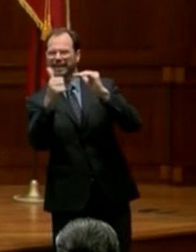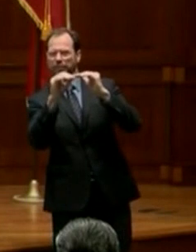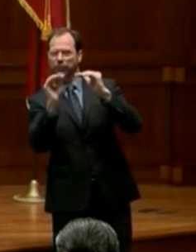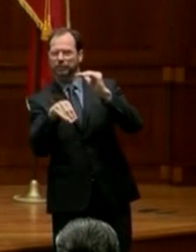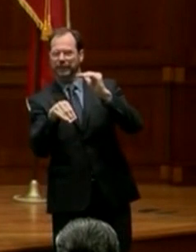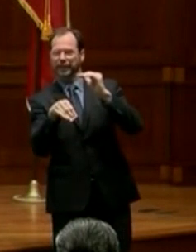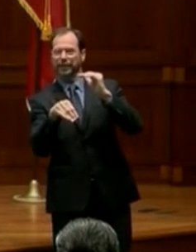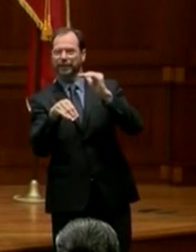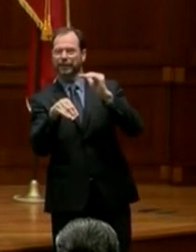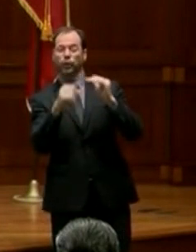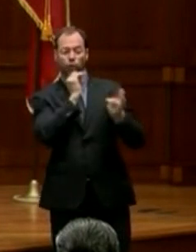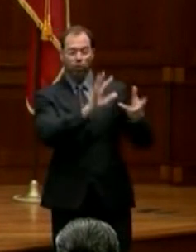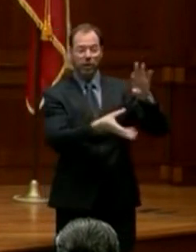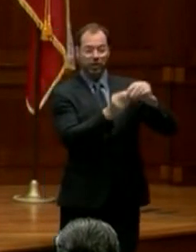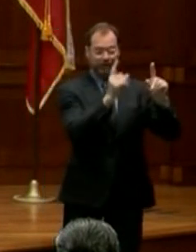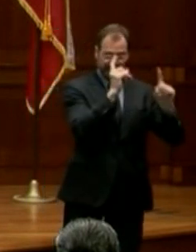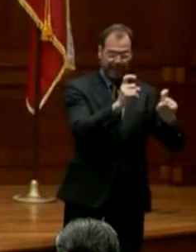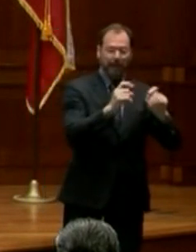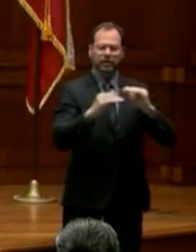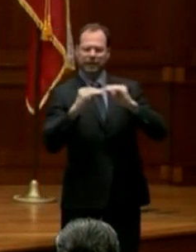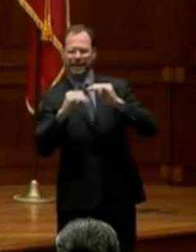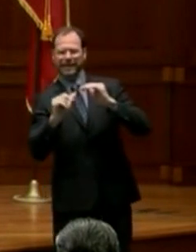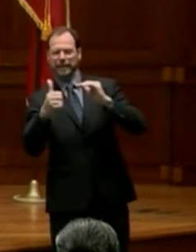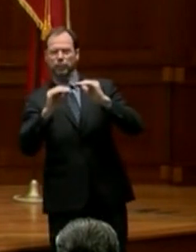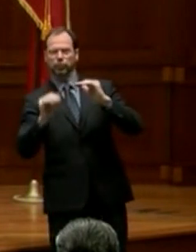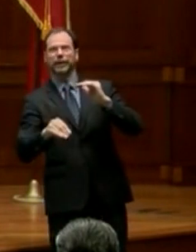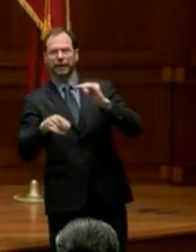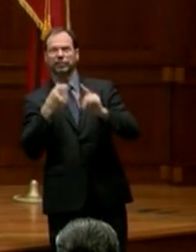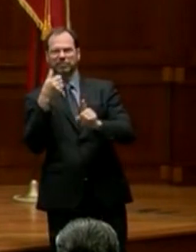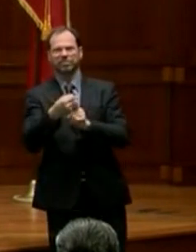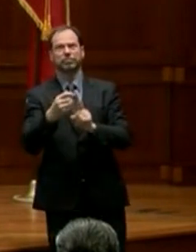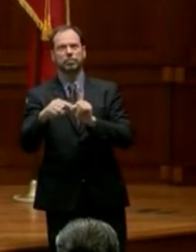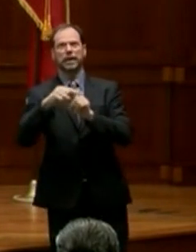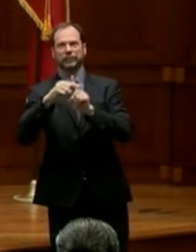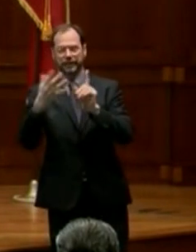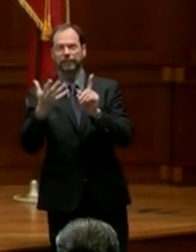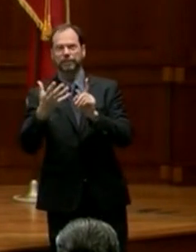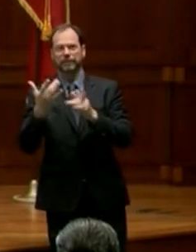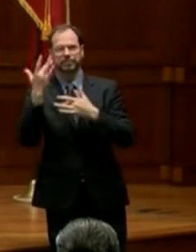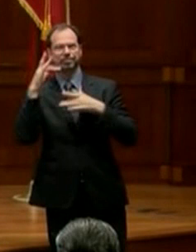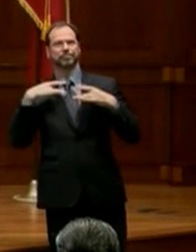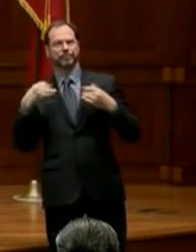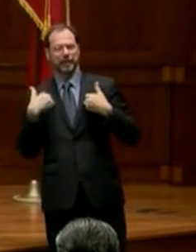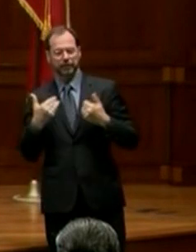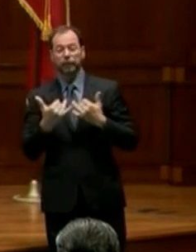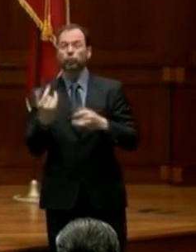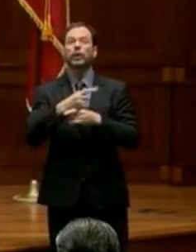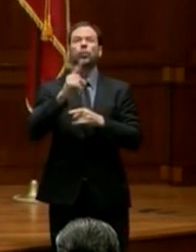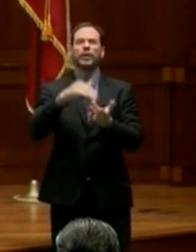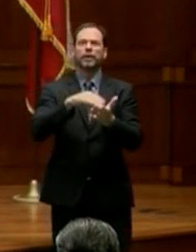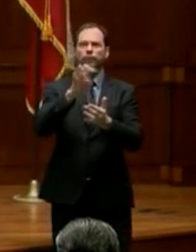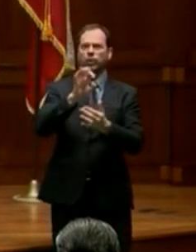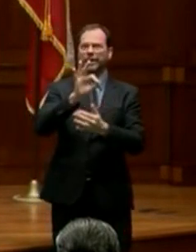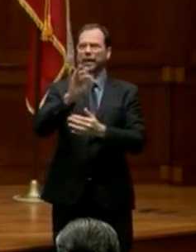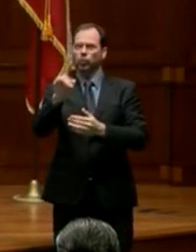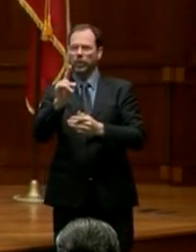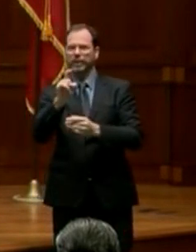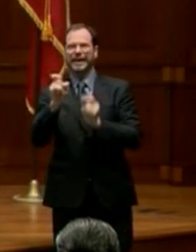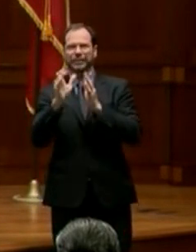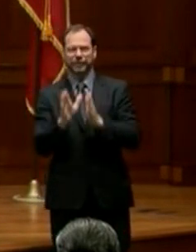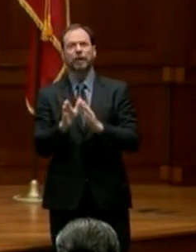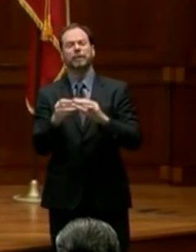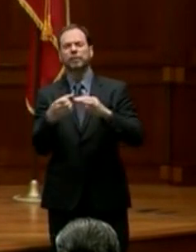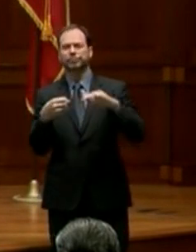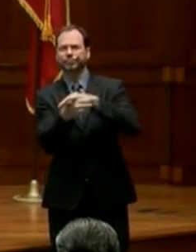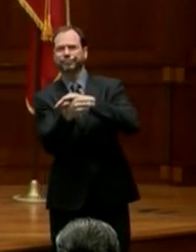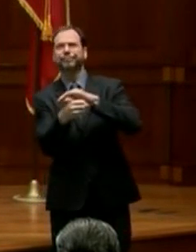of the total number of tests administered. As of today, there are 1,491 Texans who are